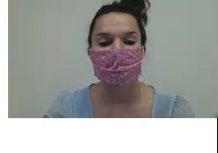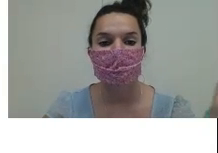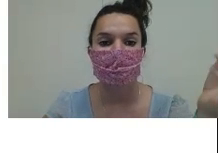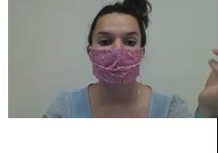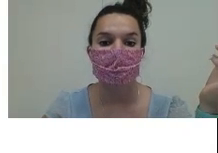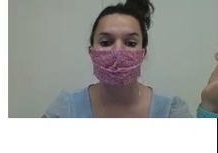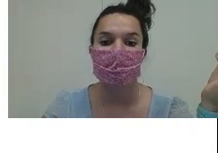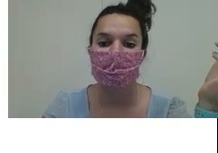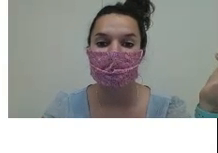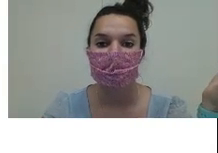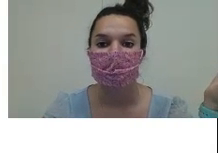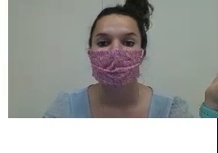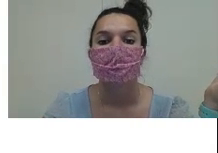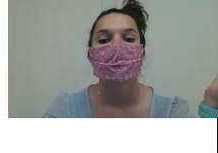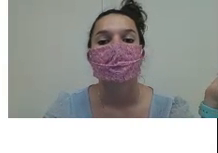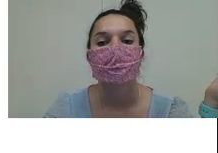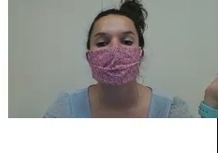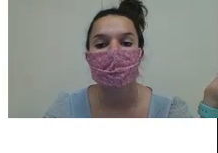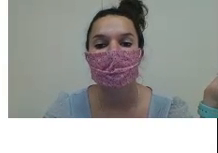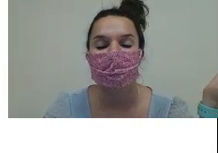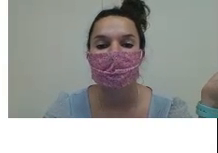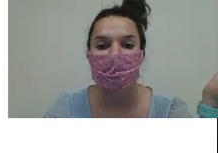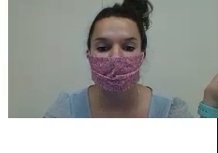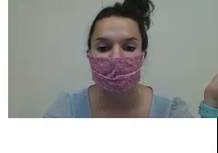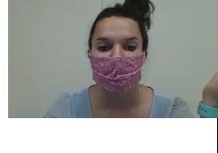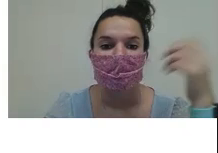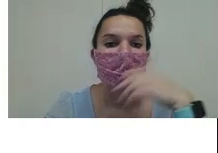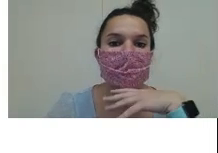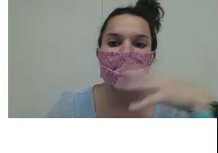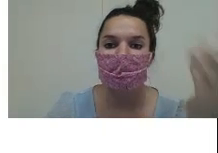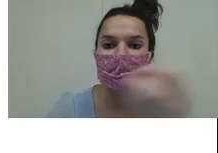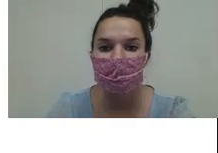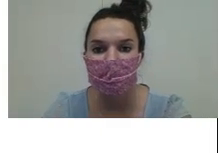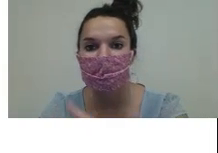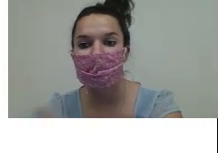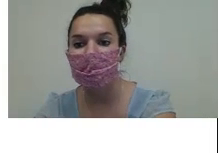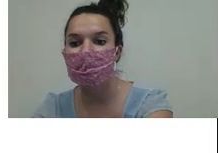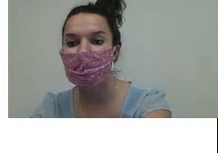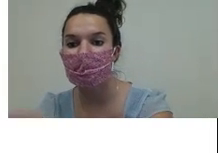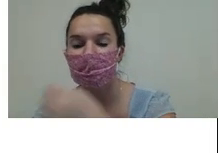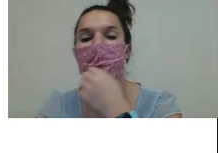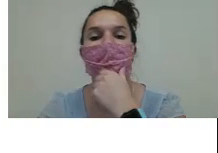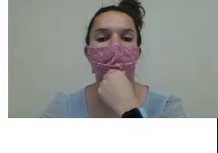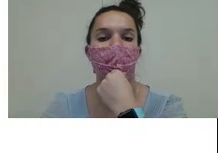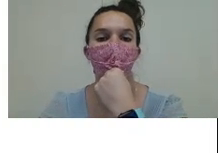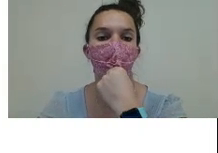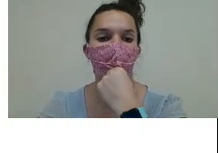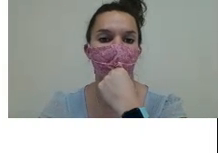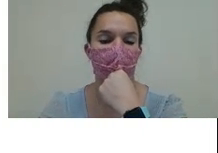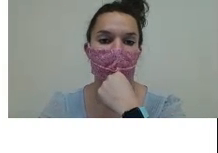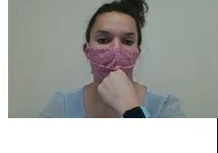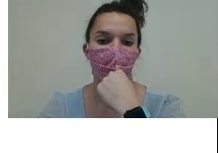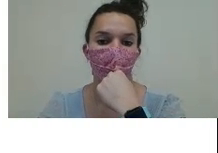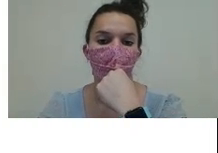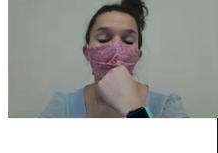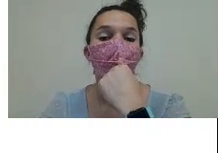Another bear came and we had four. Yep. And if they kept coming, then how many, if we had one more bear come, how many would we